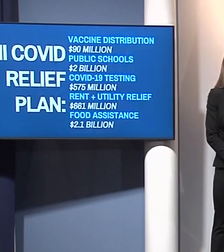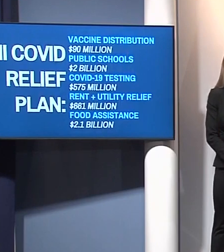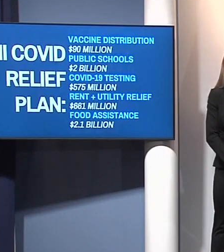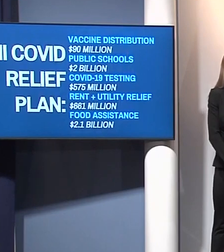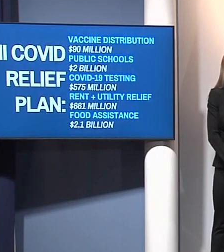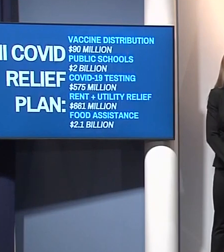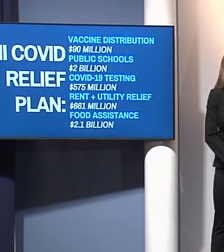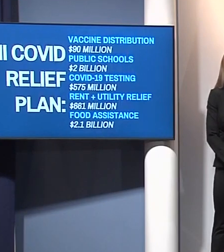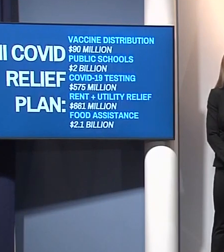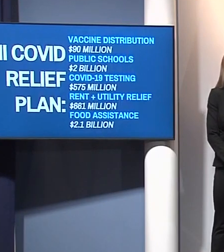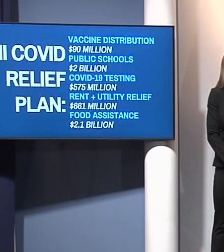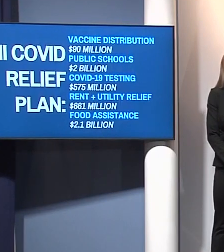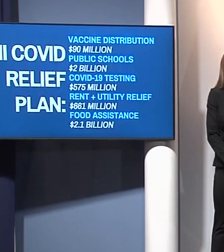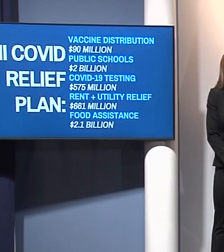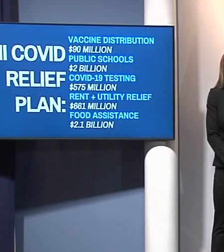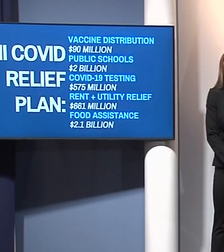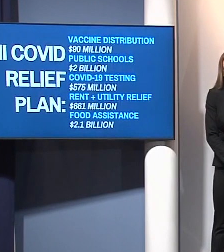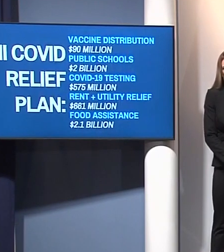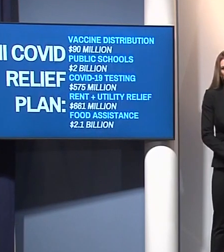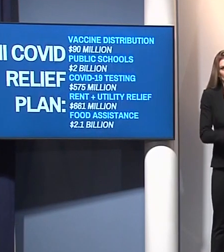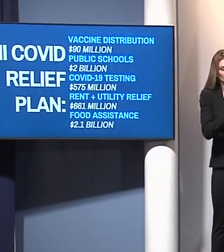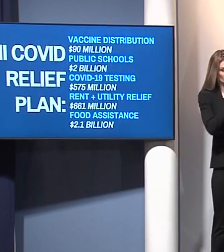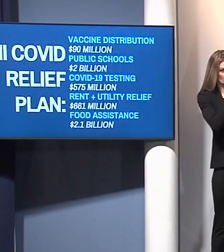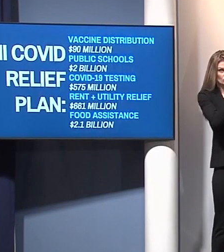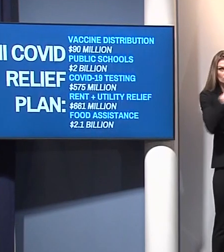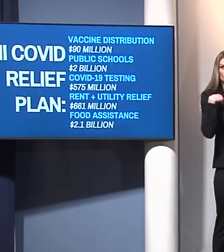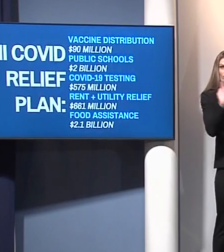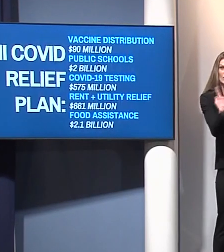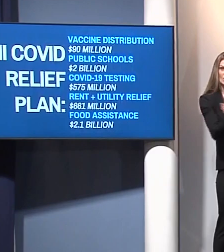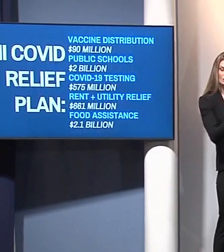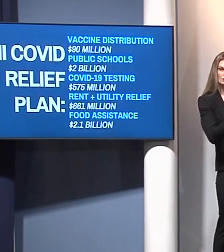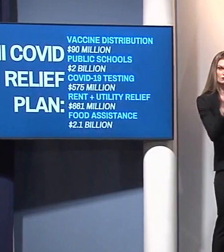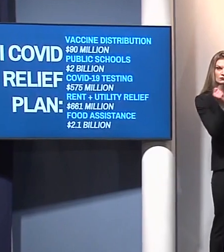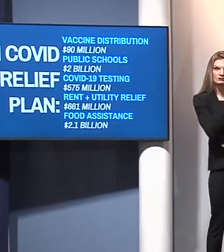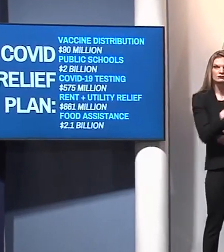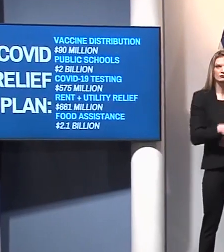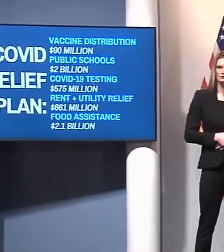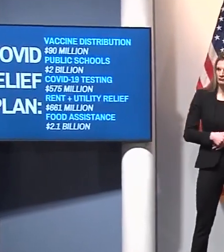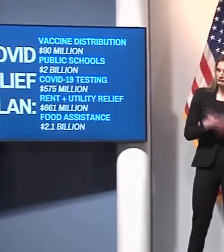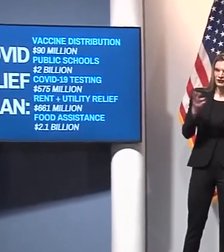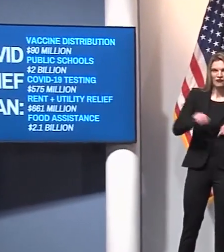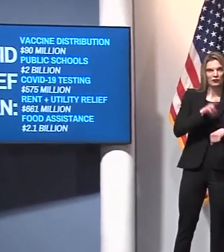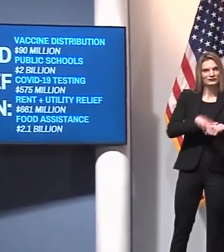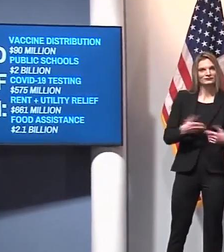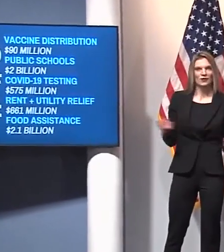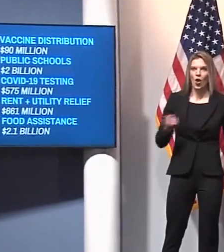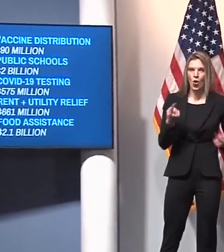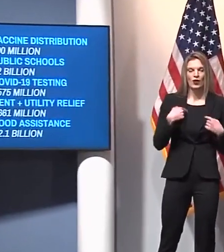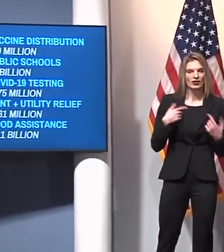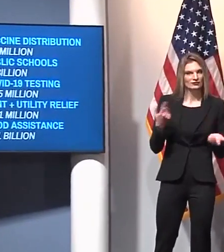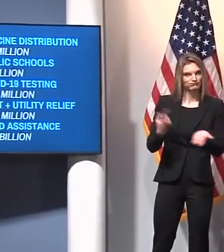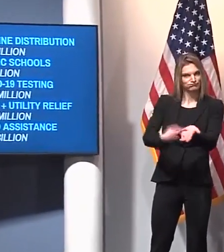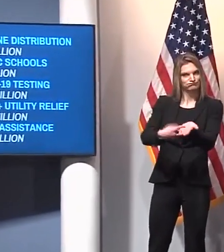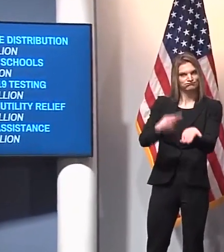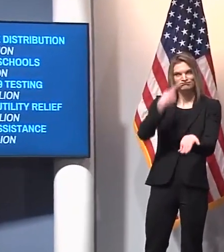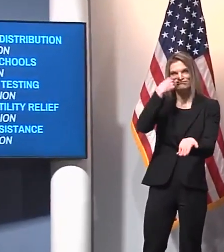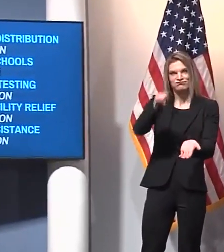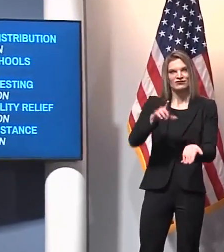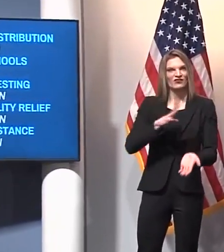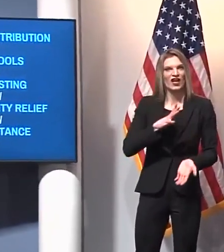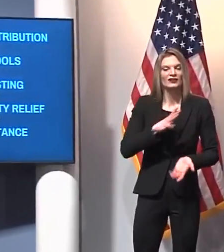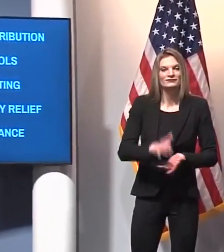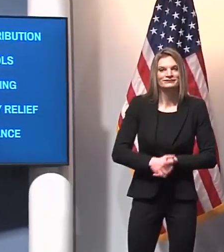Are there any talks going on, Governor? Oh, yeah. There's all sorts of talks going on, Tim. There always are. And I will continue